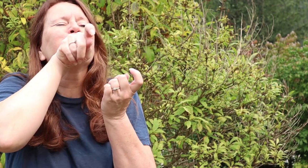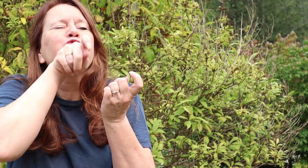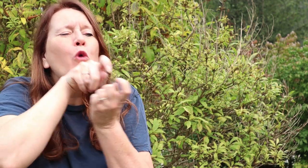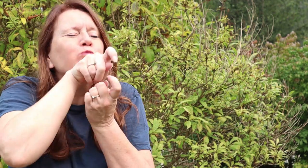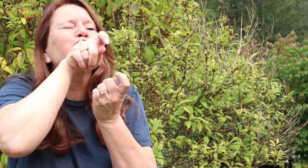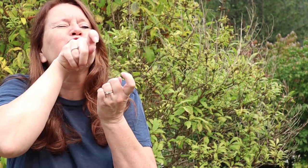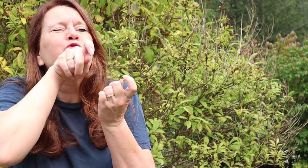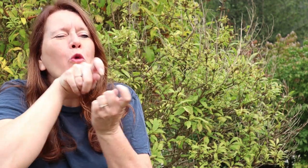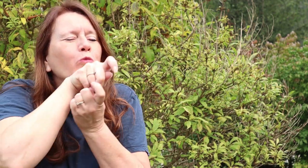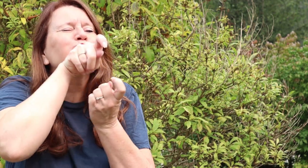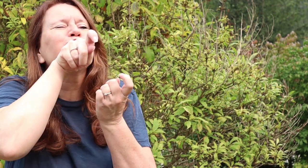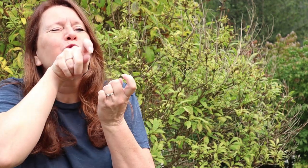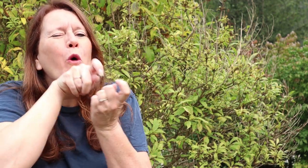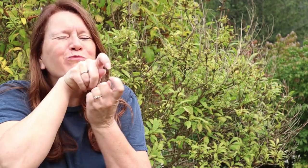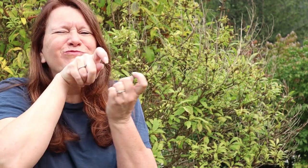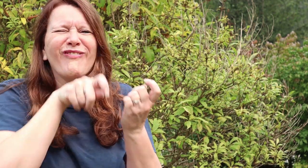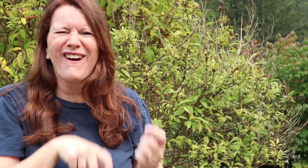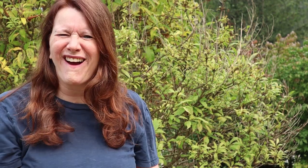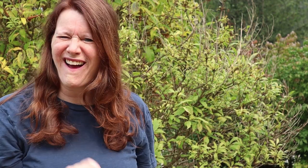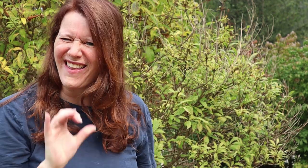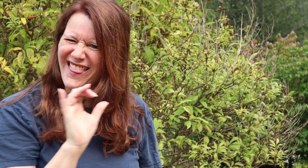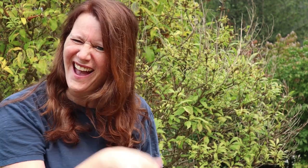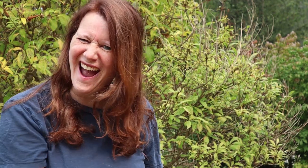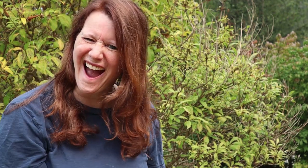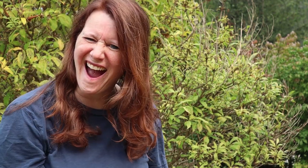He bites the grass and eats it all up.